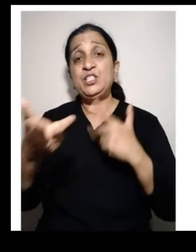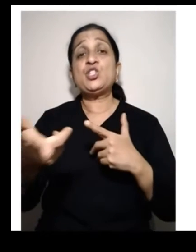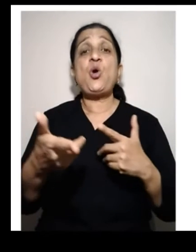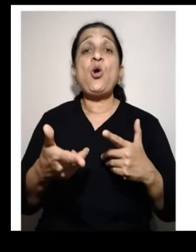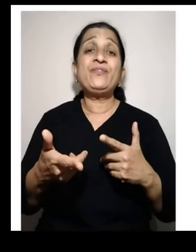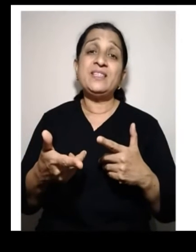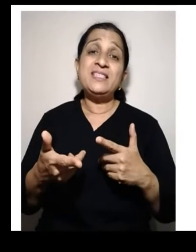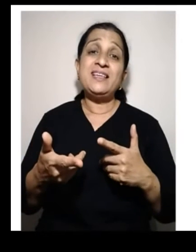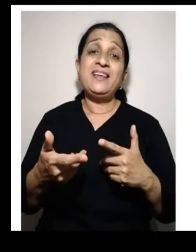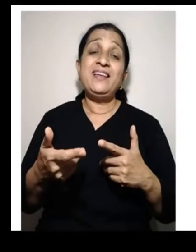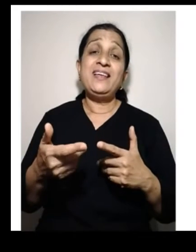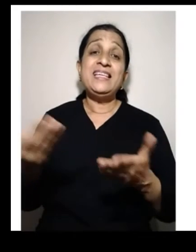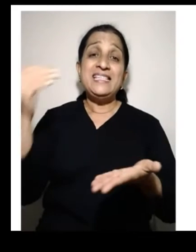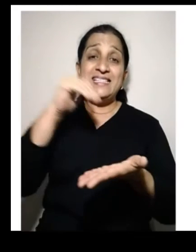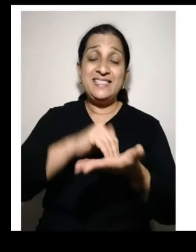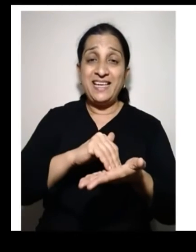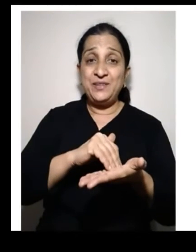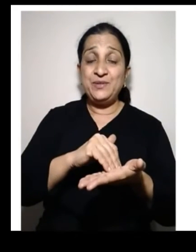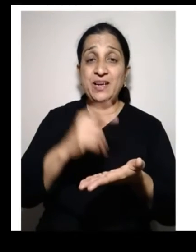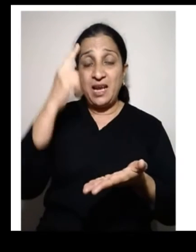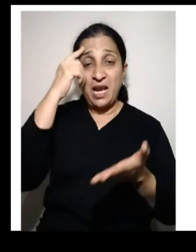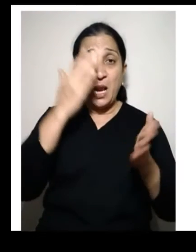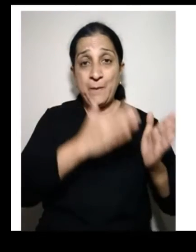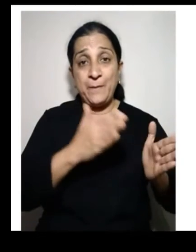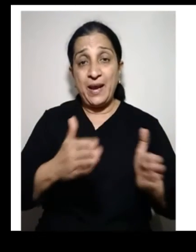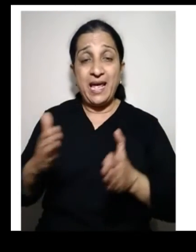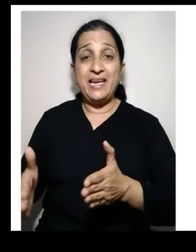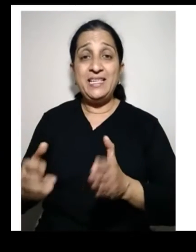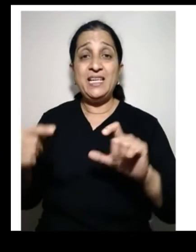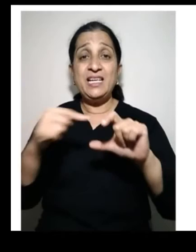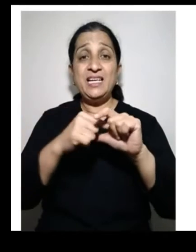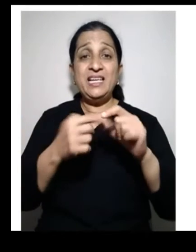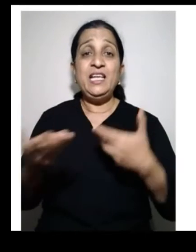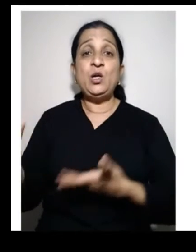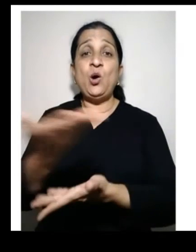The important features of the central economy.